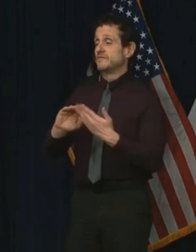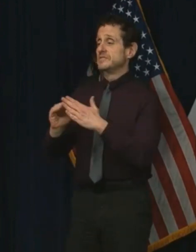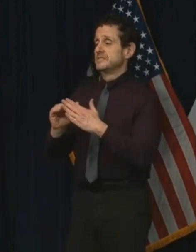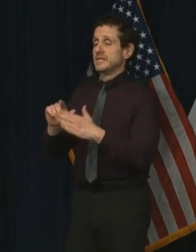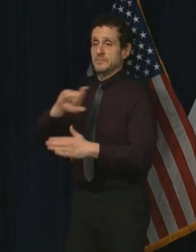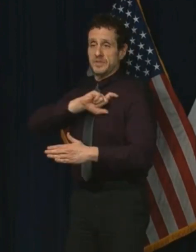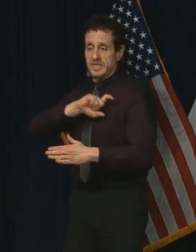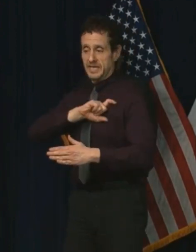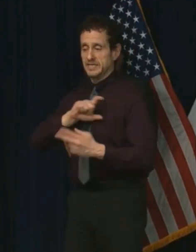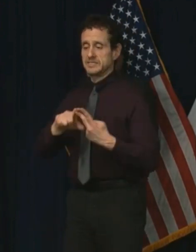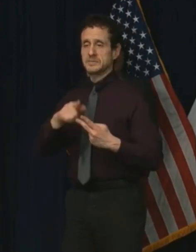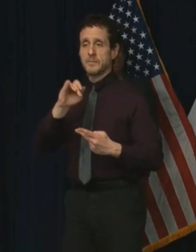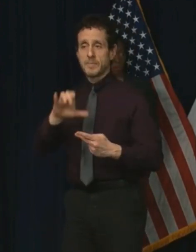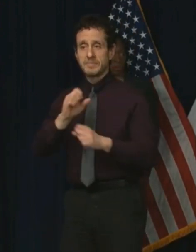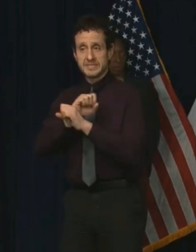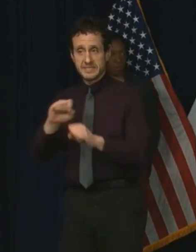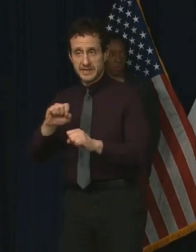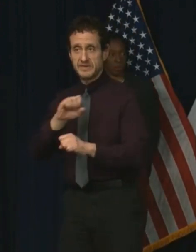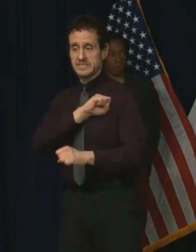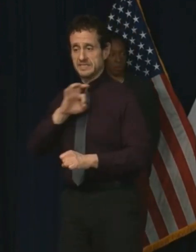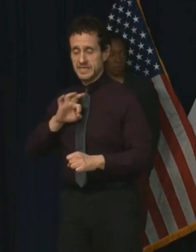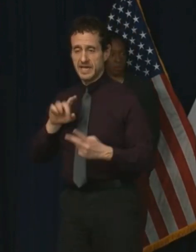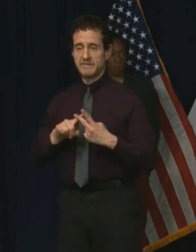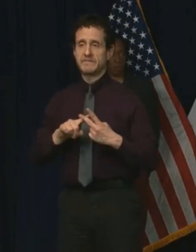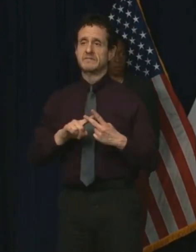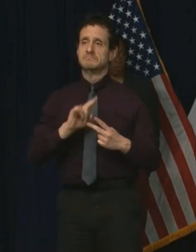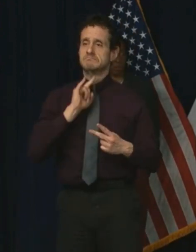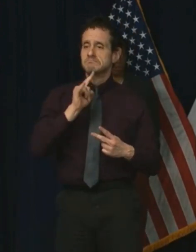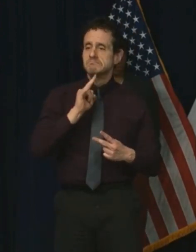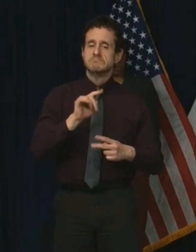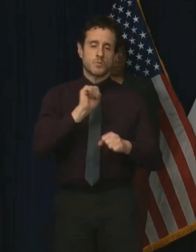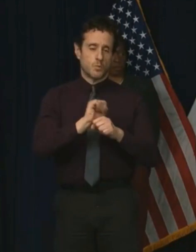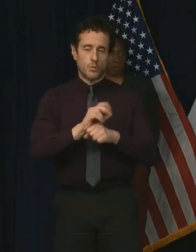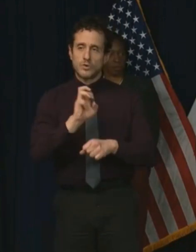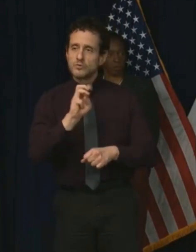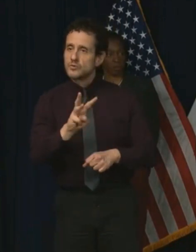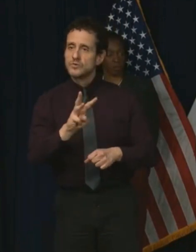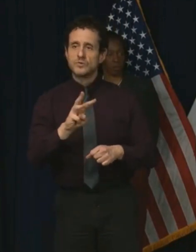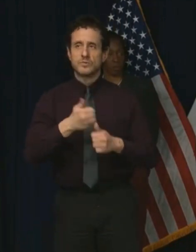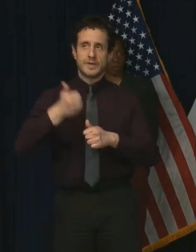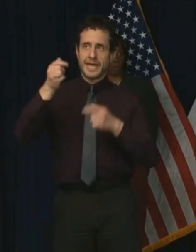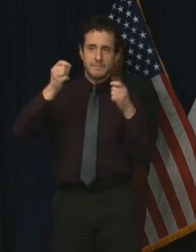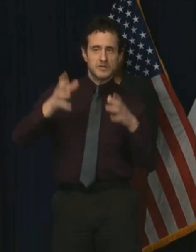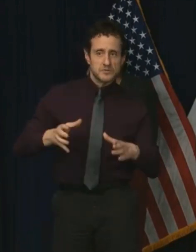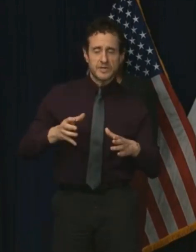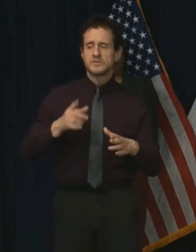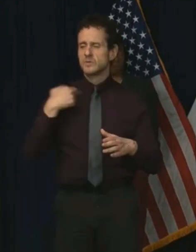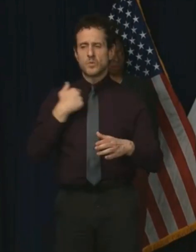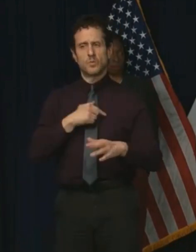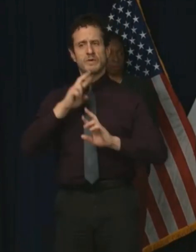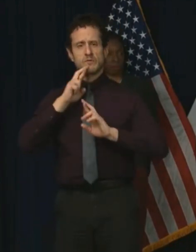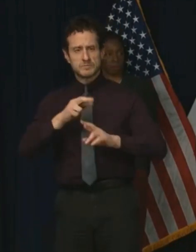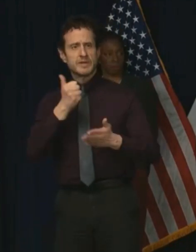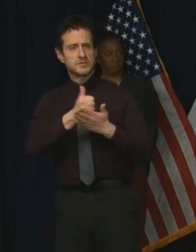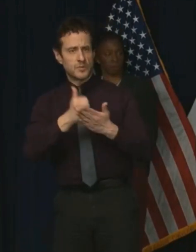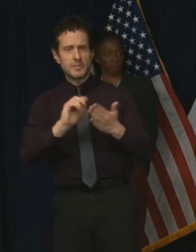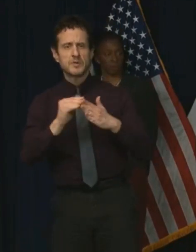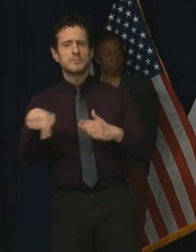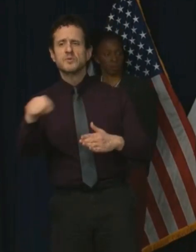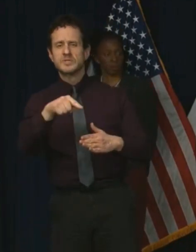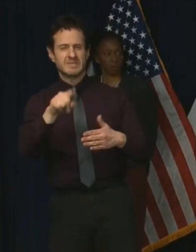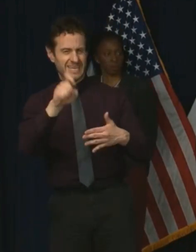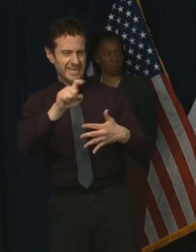safety personnel, public works crews and administrative and professional staff have all responded to the needs of their communities